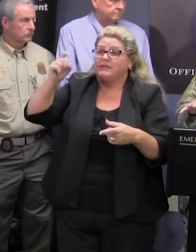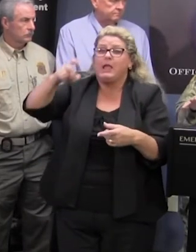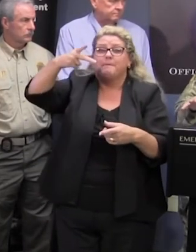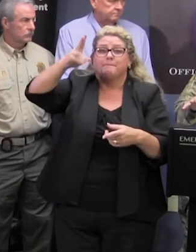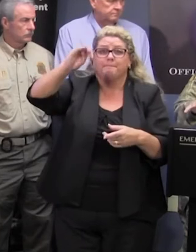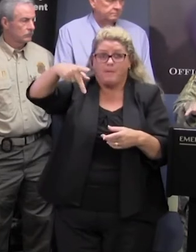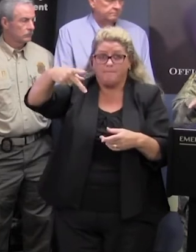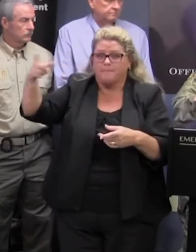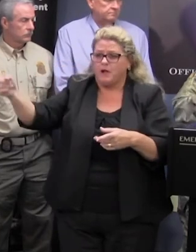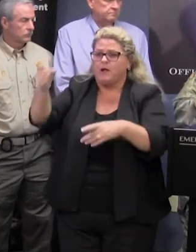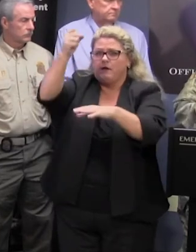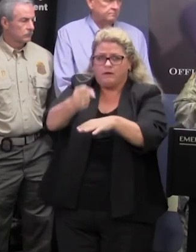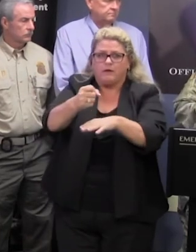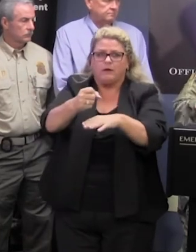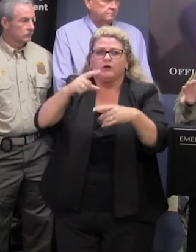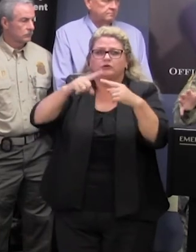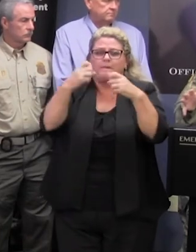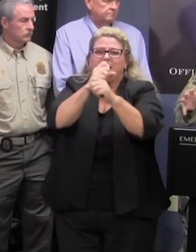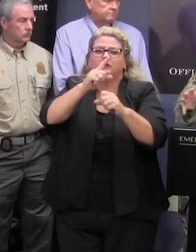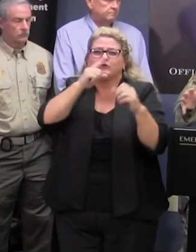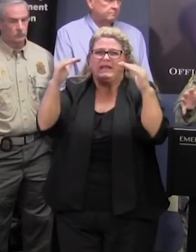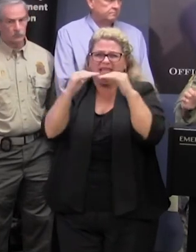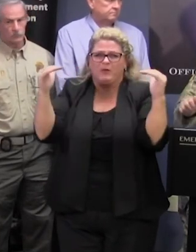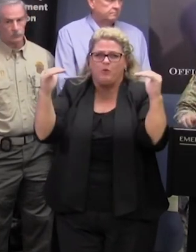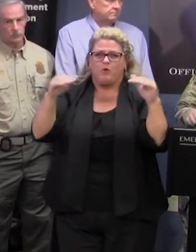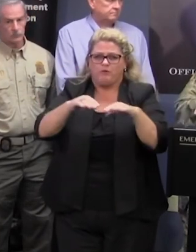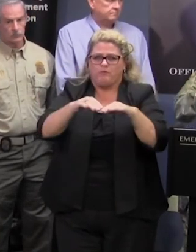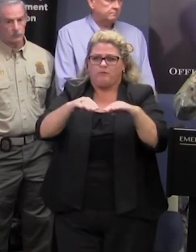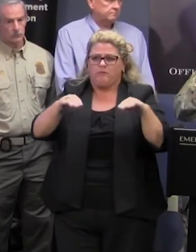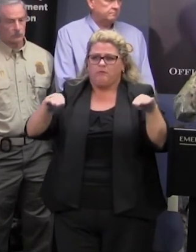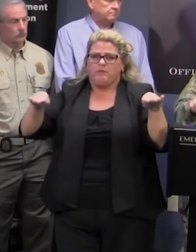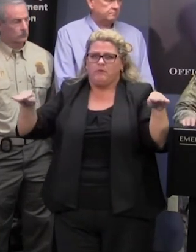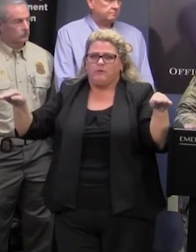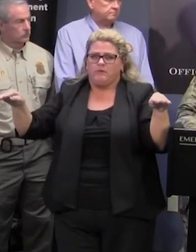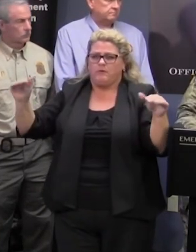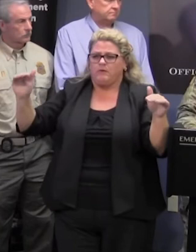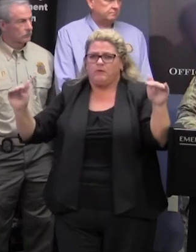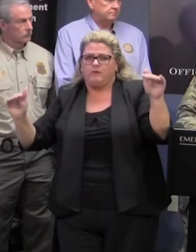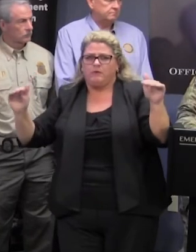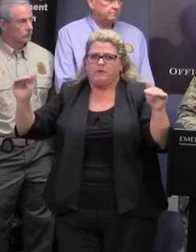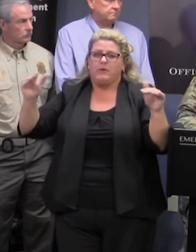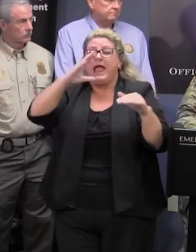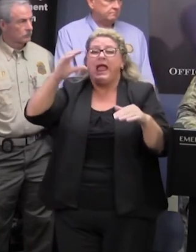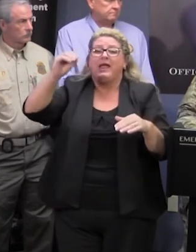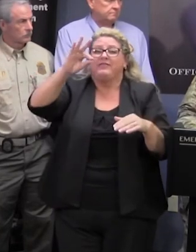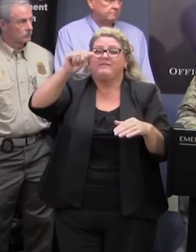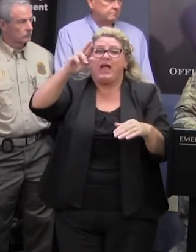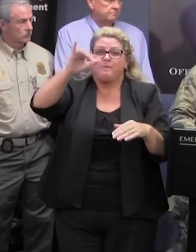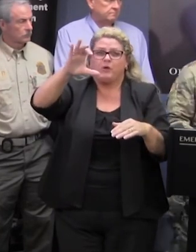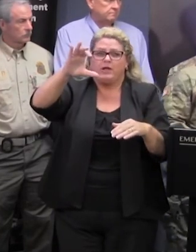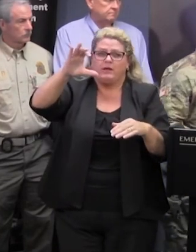continue to equalize from the inside the pit and outside the pit and also to equalize in that fabric as you get up top